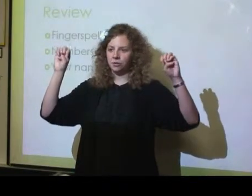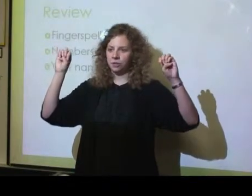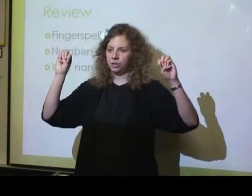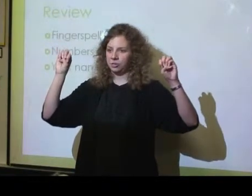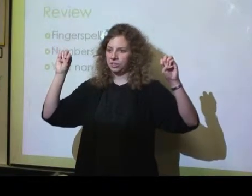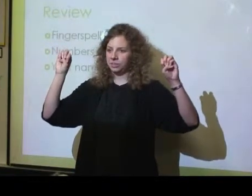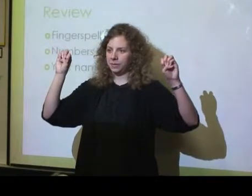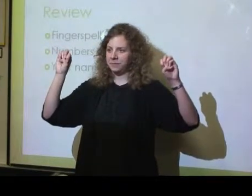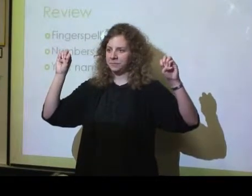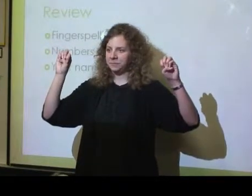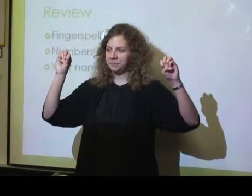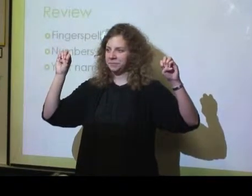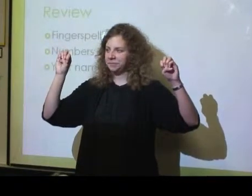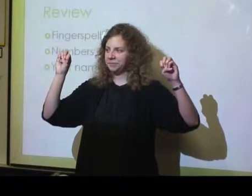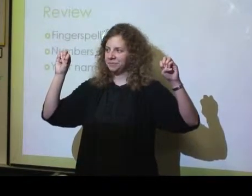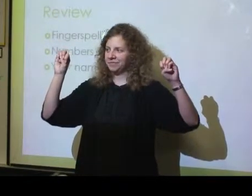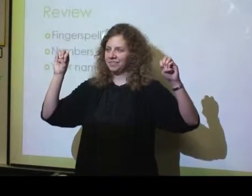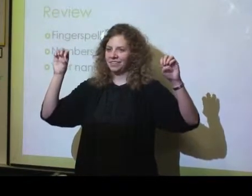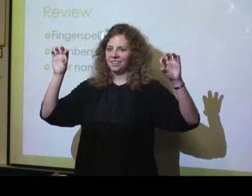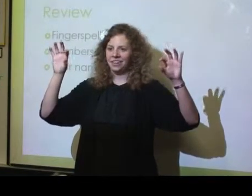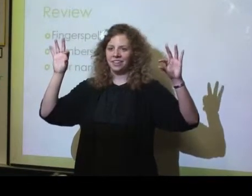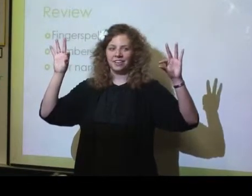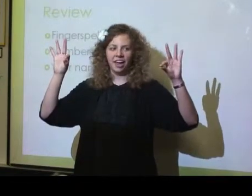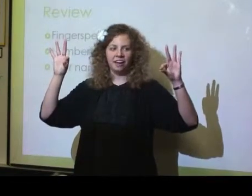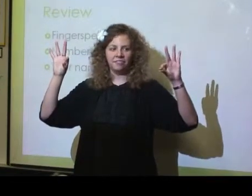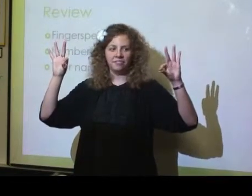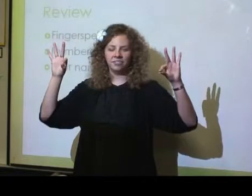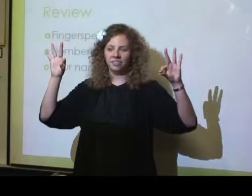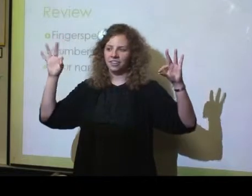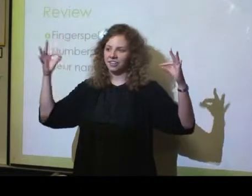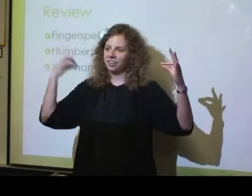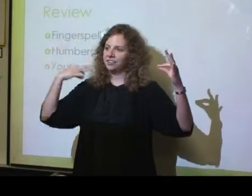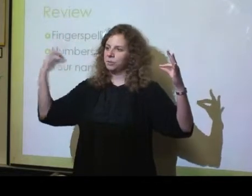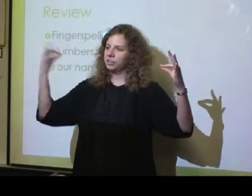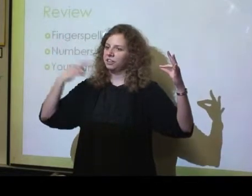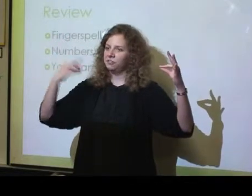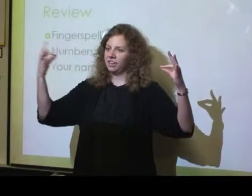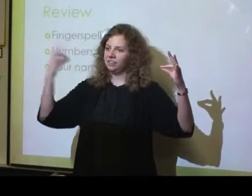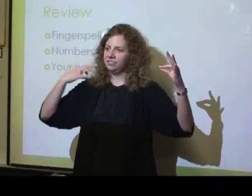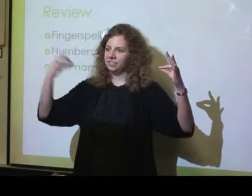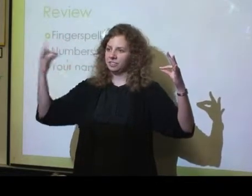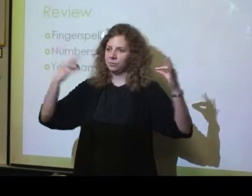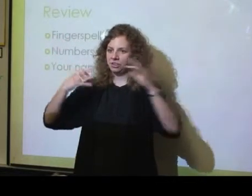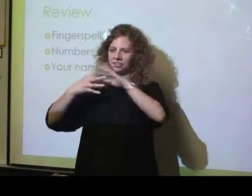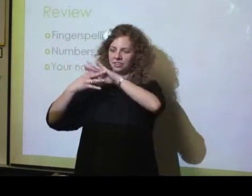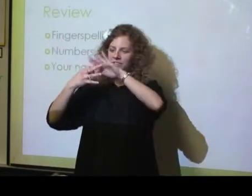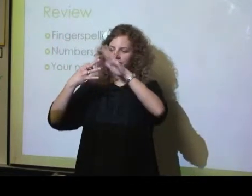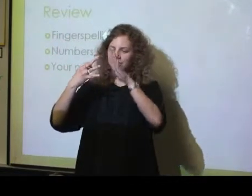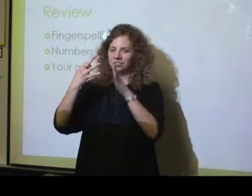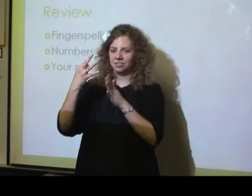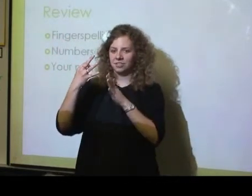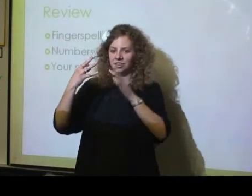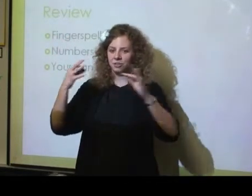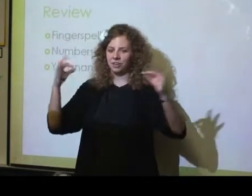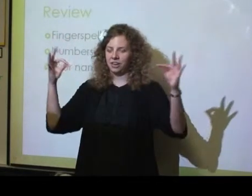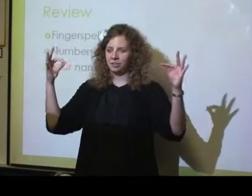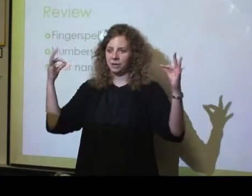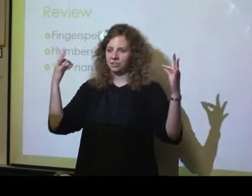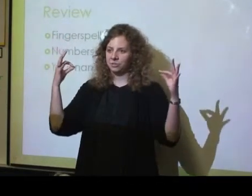or you can do it this way. And then F, and I thought it was a more like the hand. That's more like the design you can have in your mind.